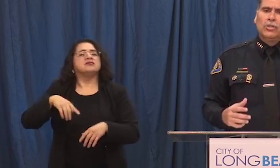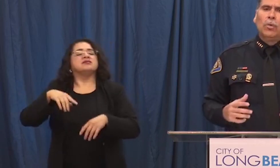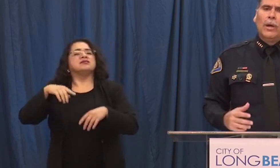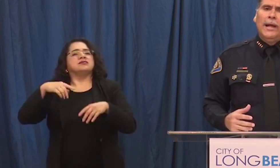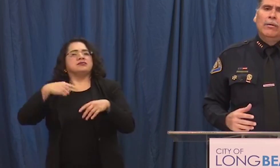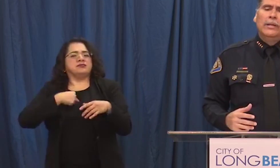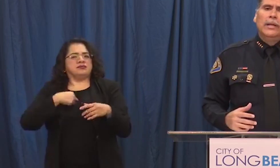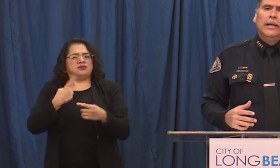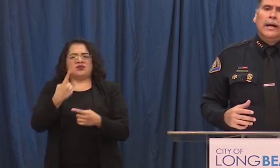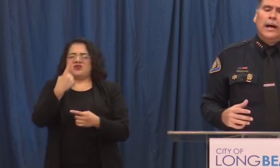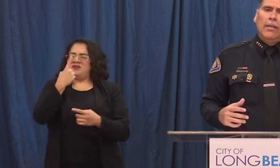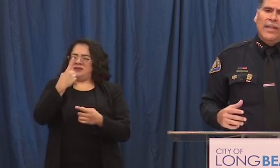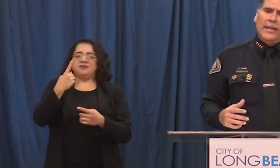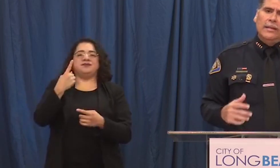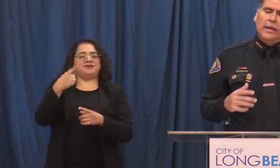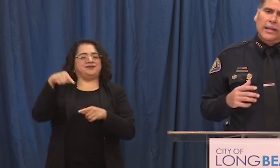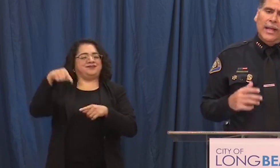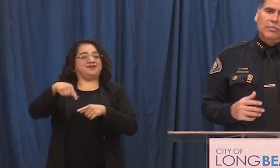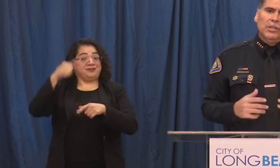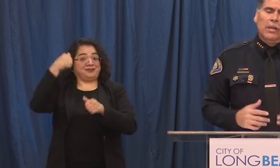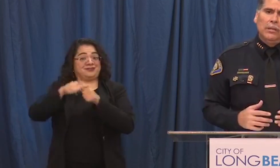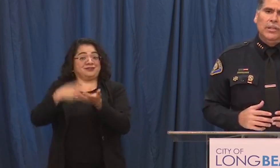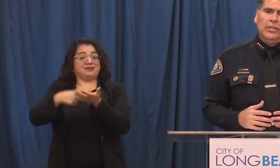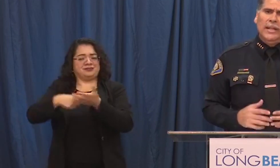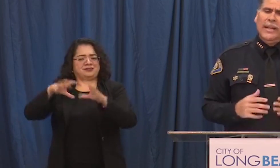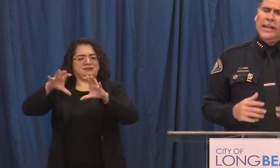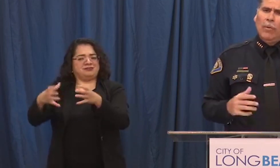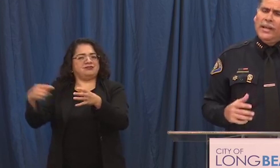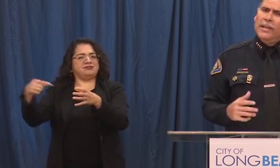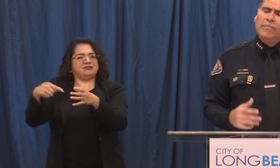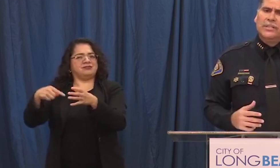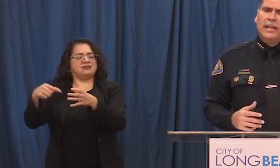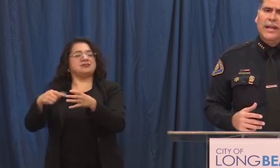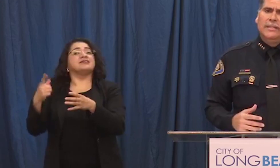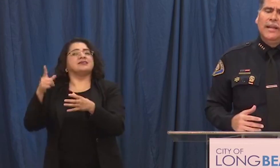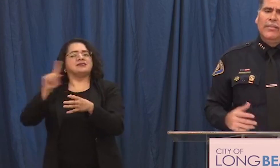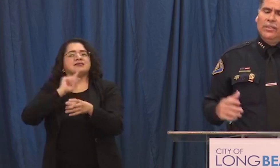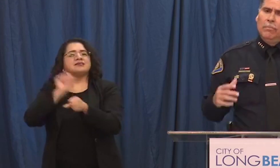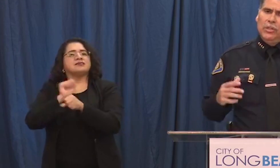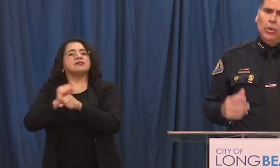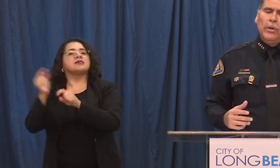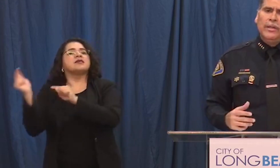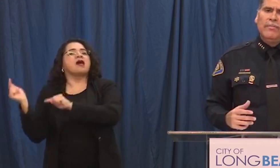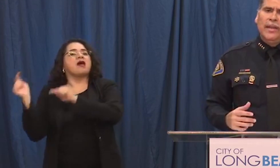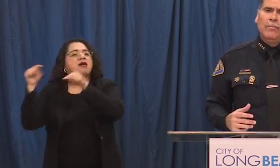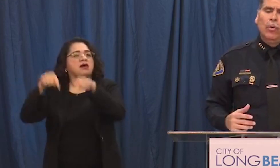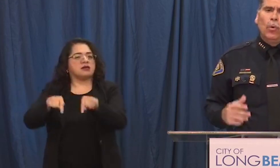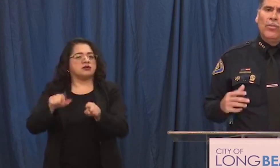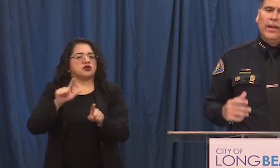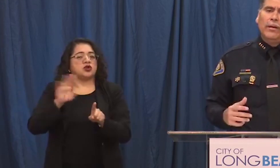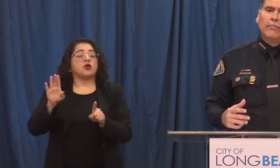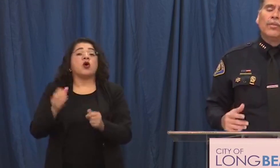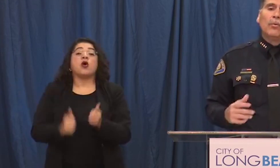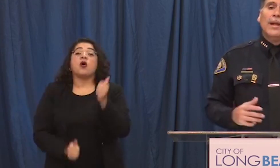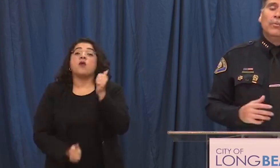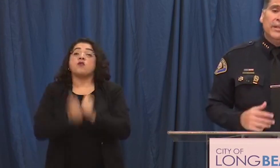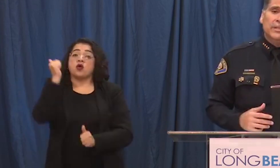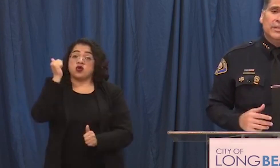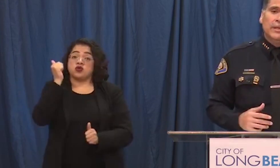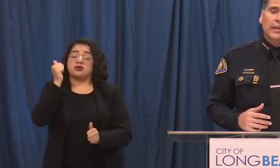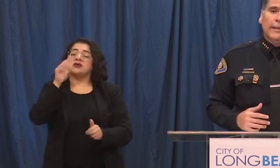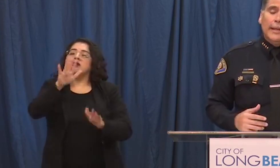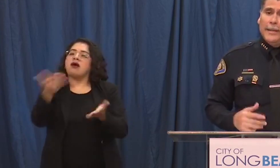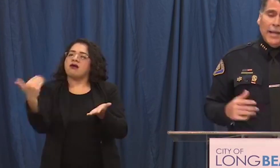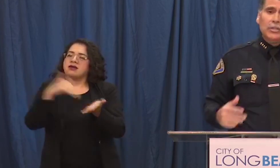about this crowd uh that uh came to Long Beach and again I want to emphasize that the majority of them were there for the right